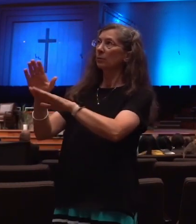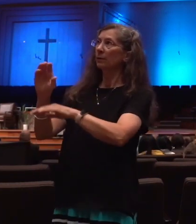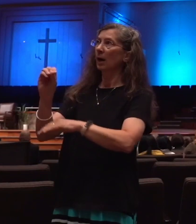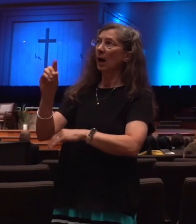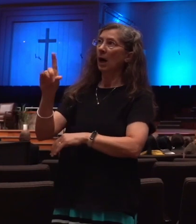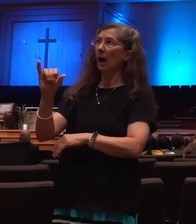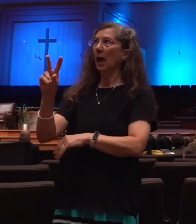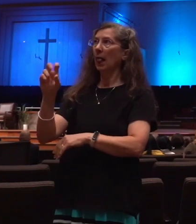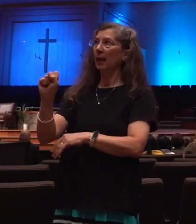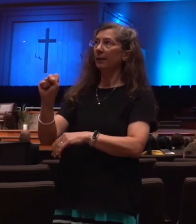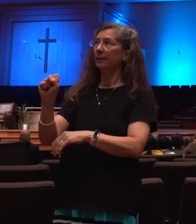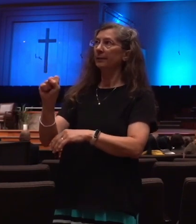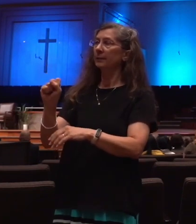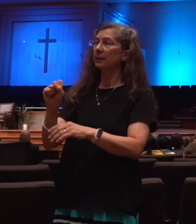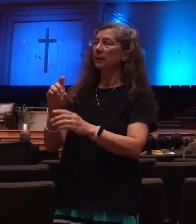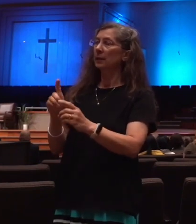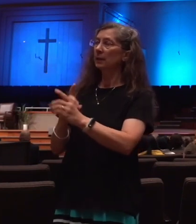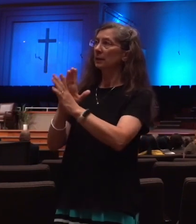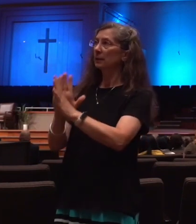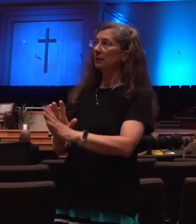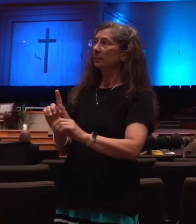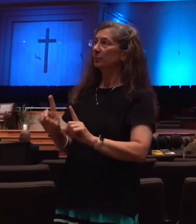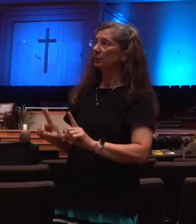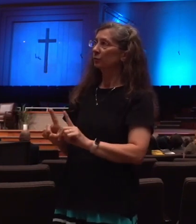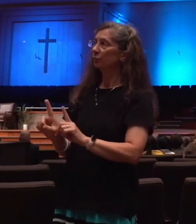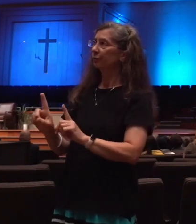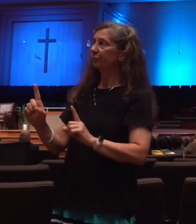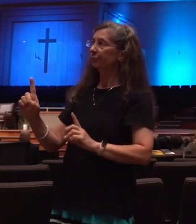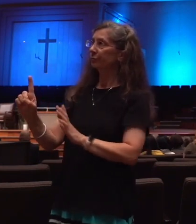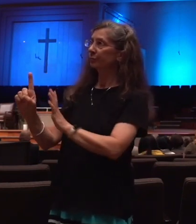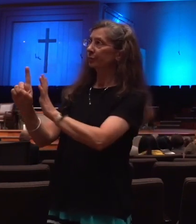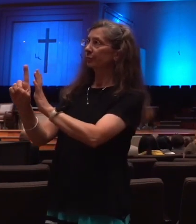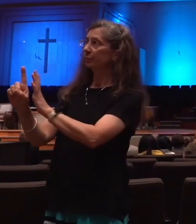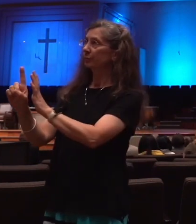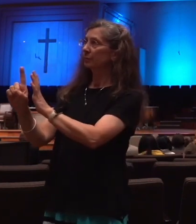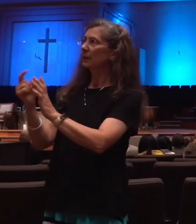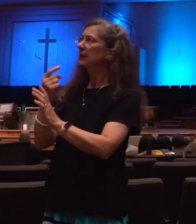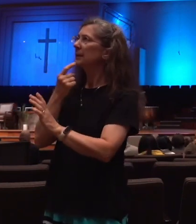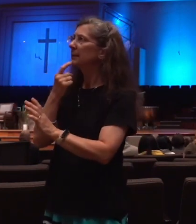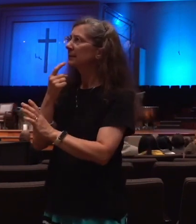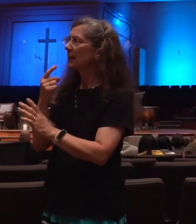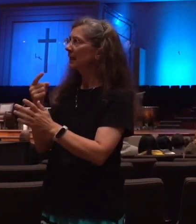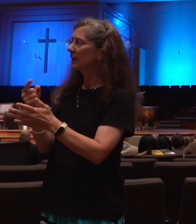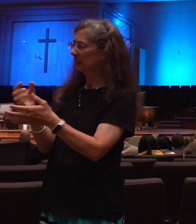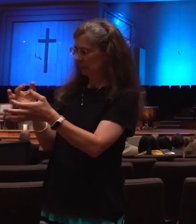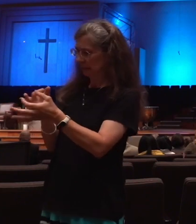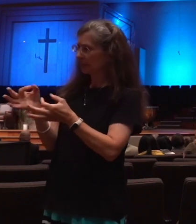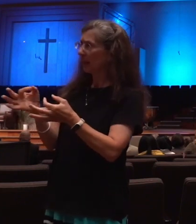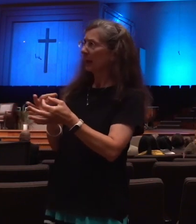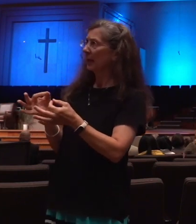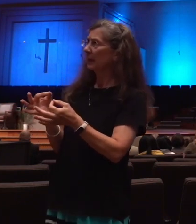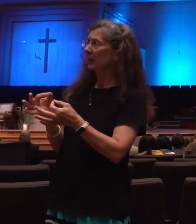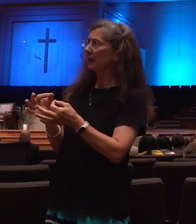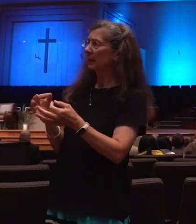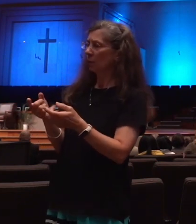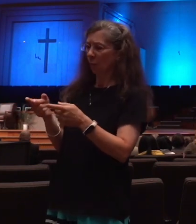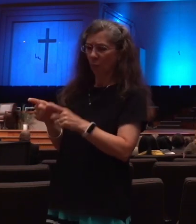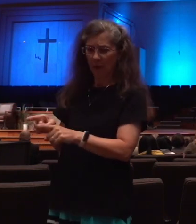the disciples came unto him privately, saying, Tell us, when shall these things be?